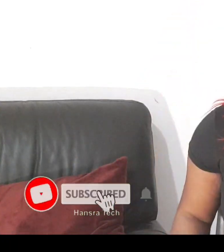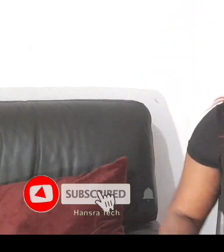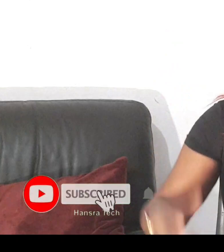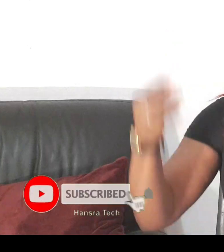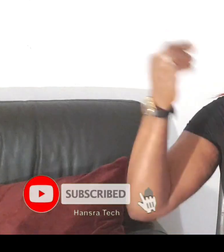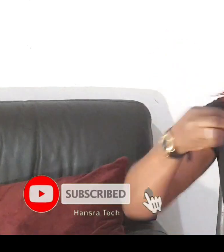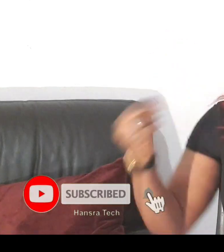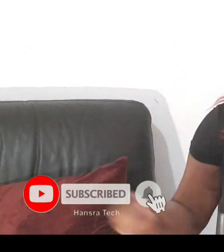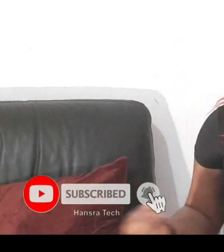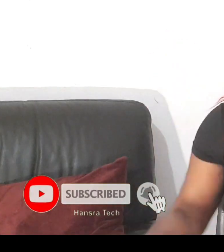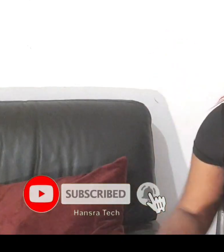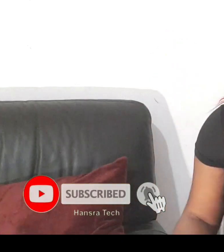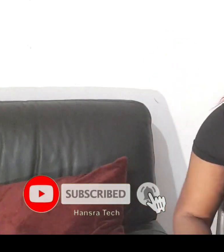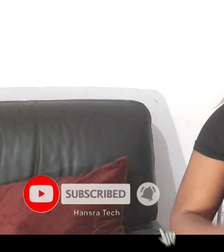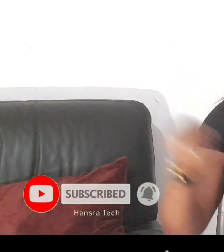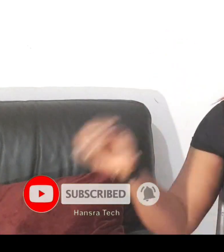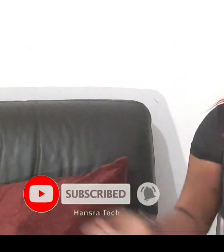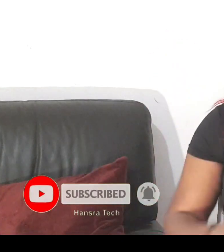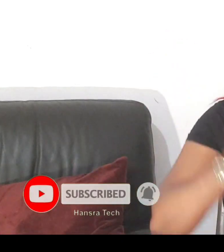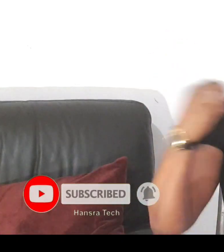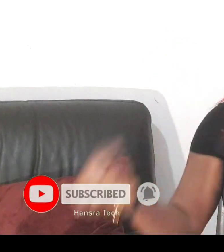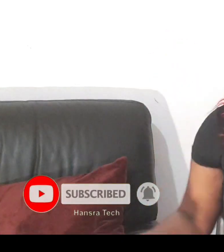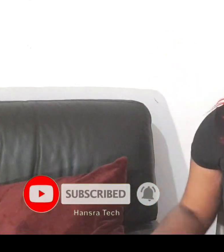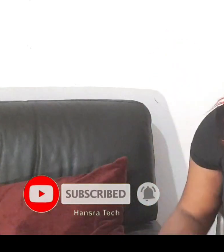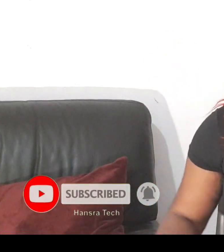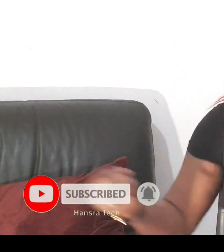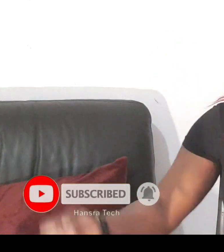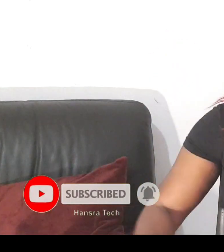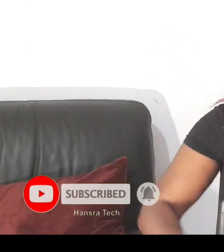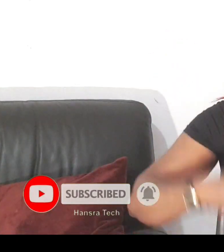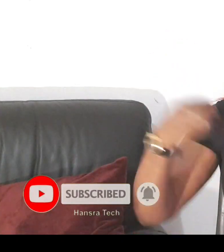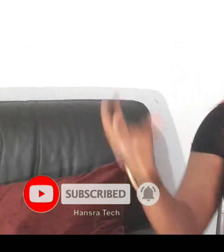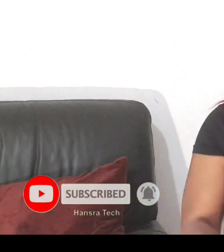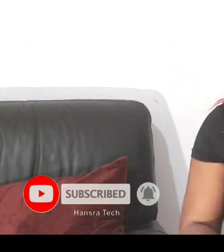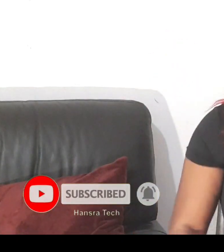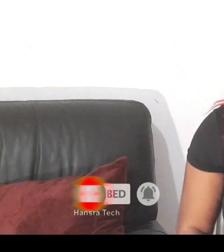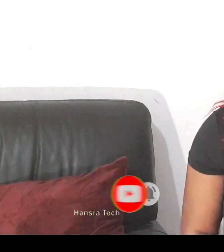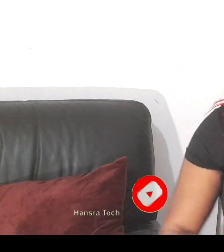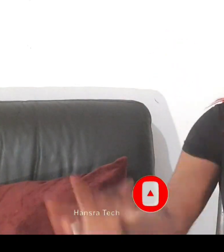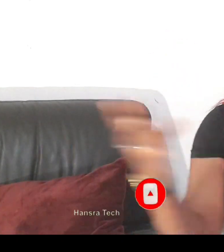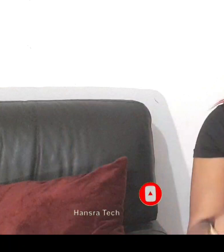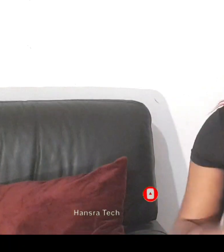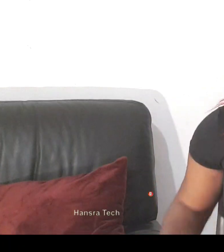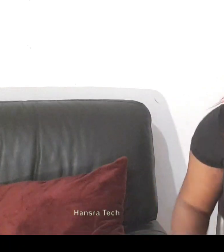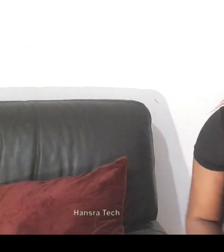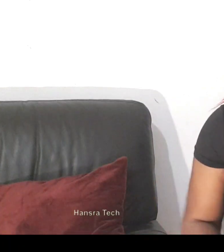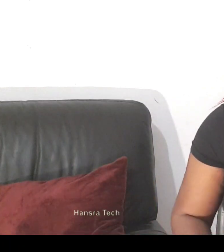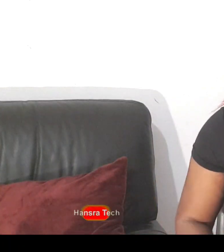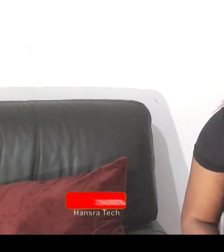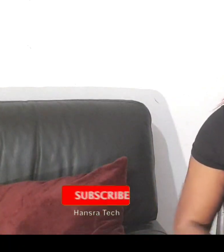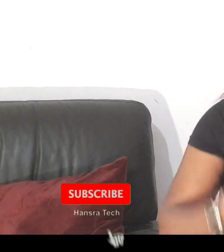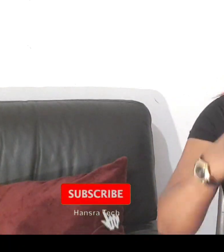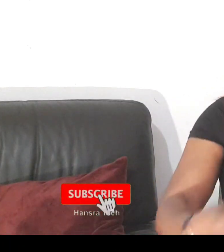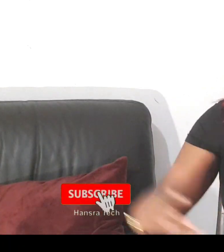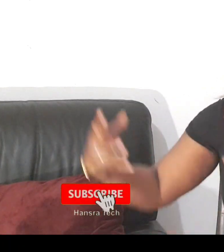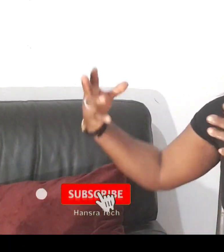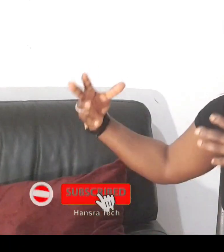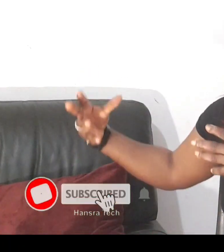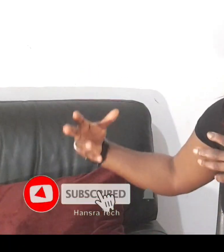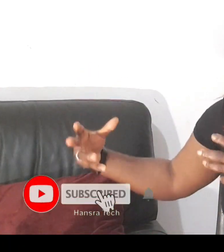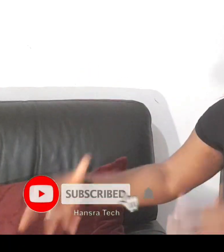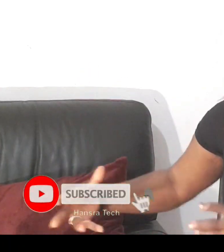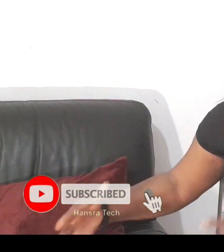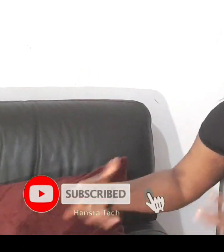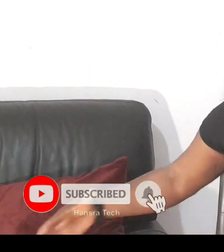back home they are facing here each day so you don't want us to talk about it so that we can join together to make that nation great again like